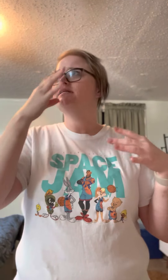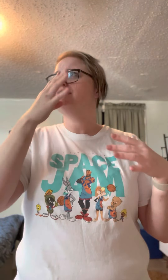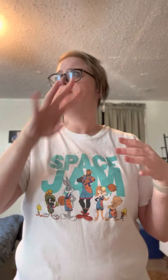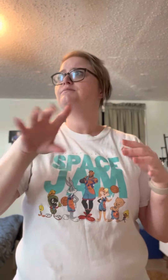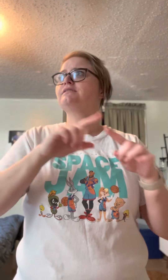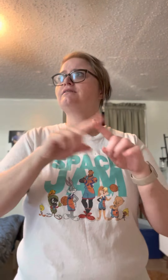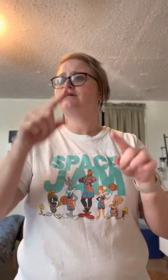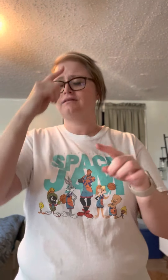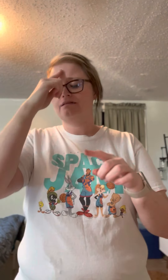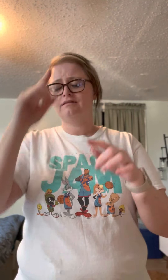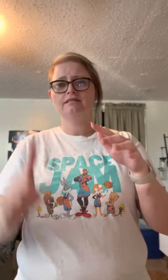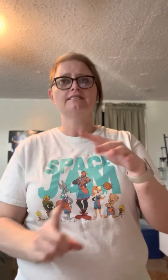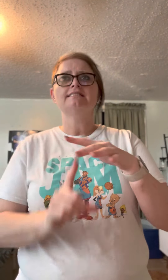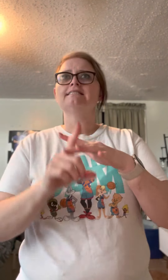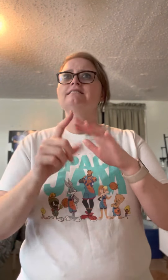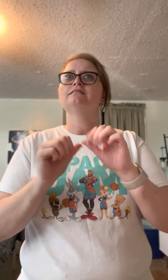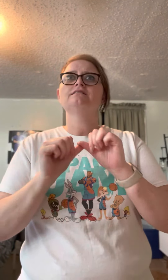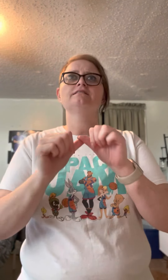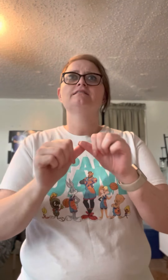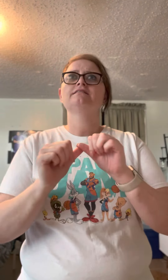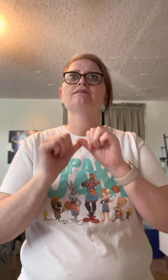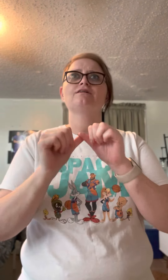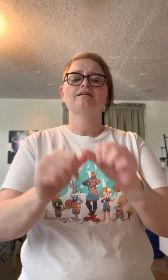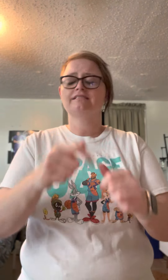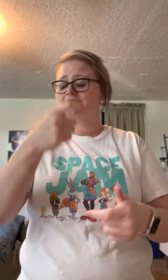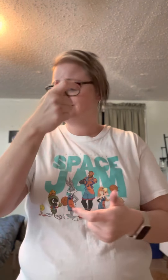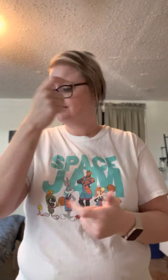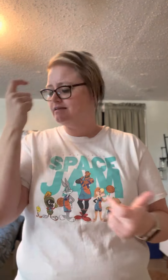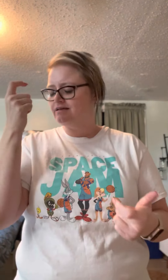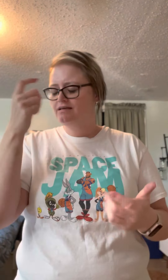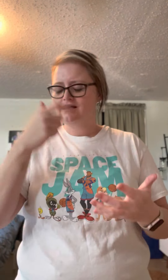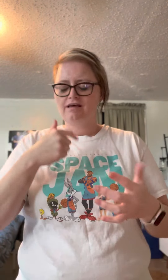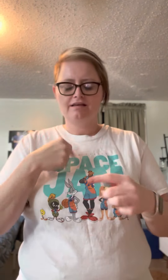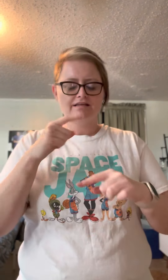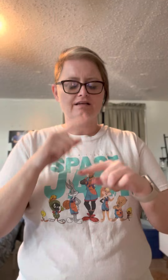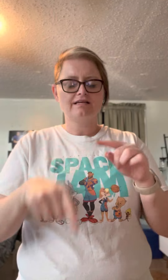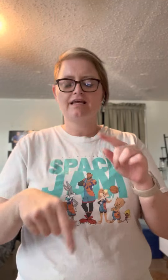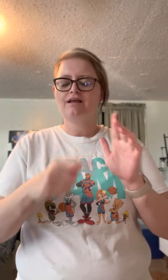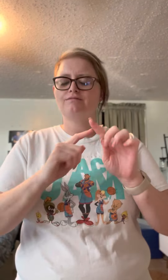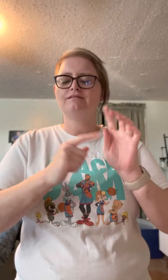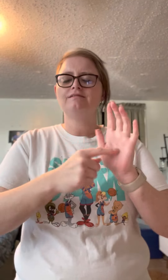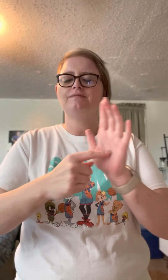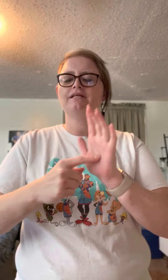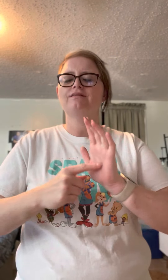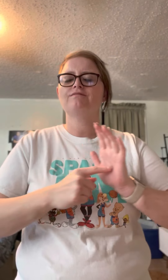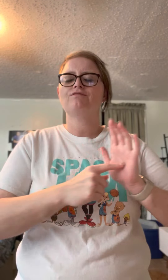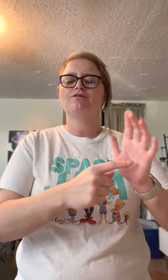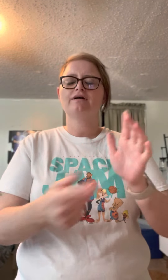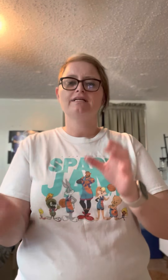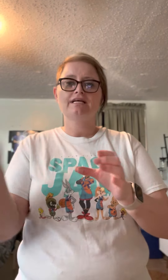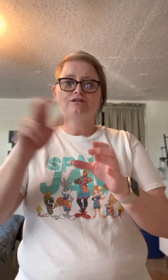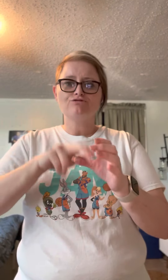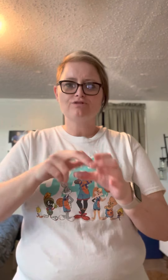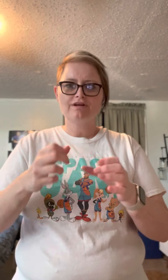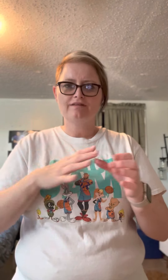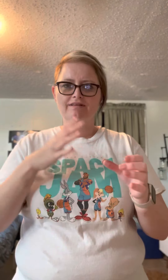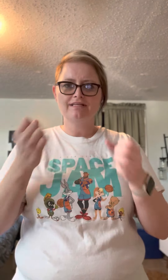it keep on going Covered in scars and I can't help showing Whipping in the form and the tears keep